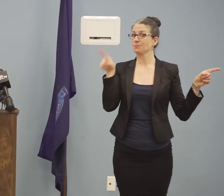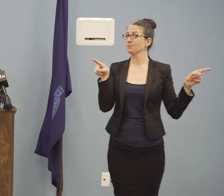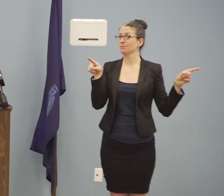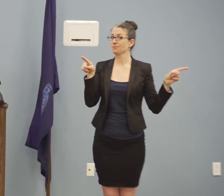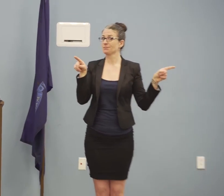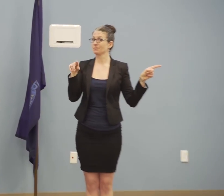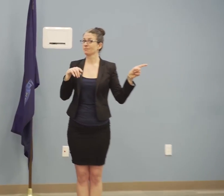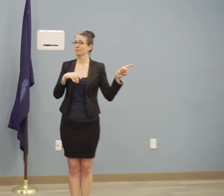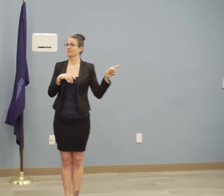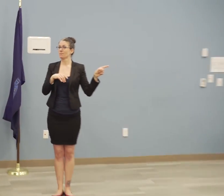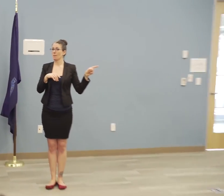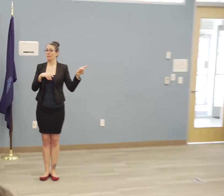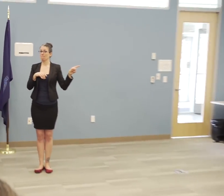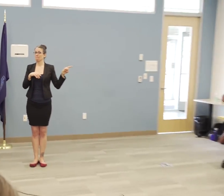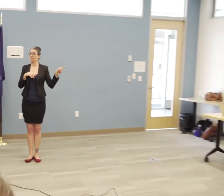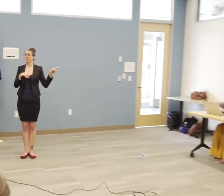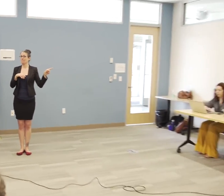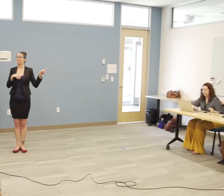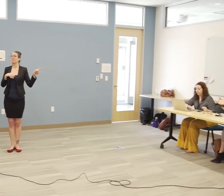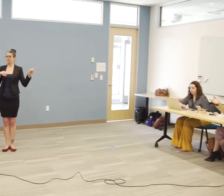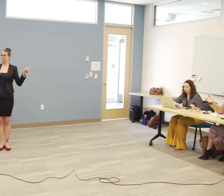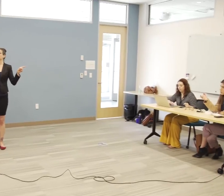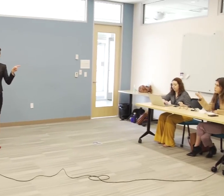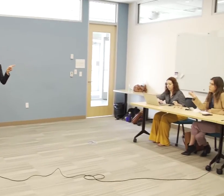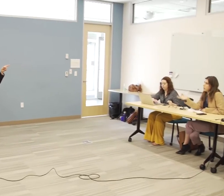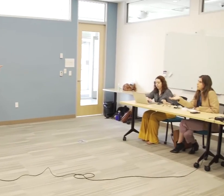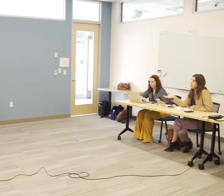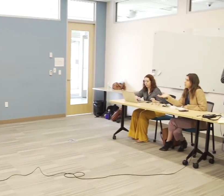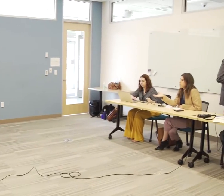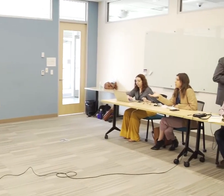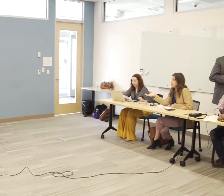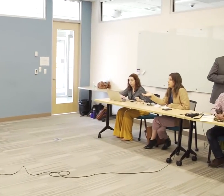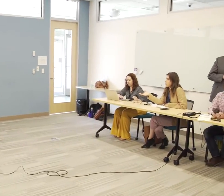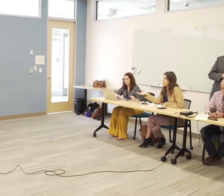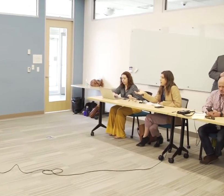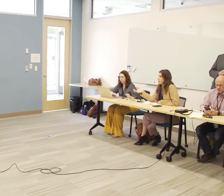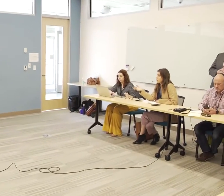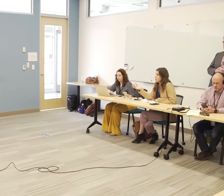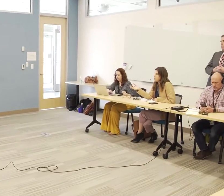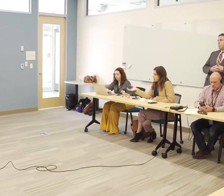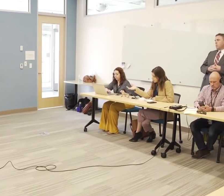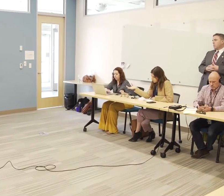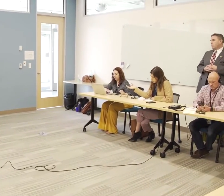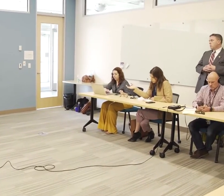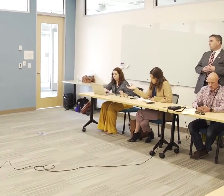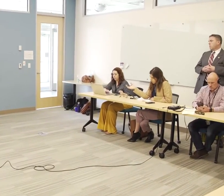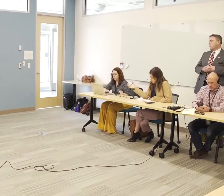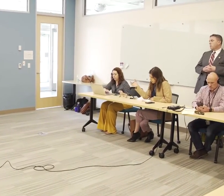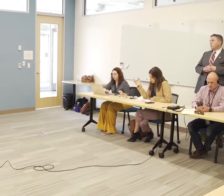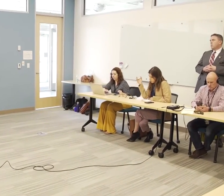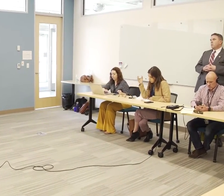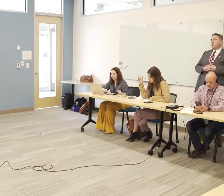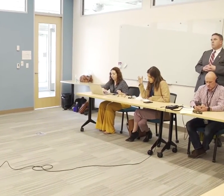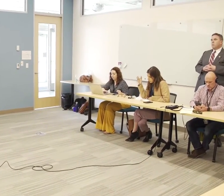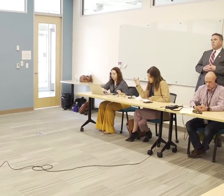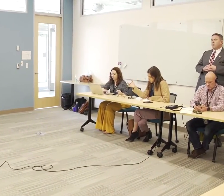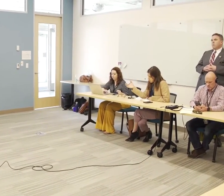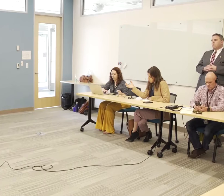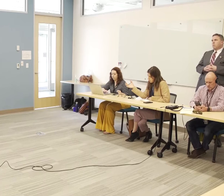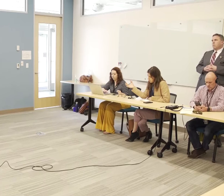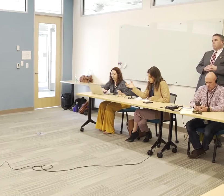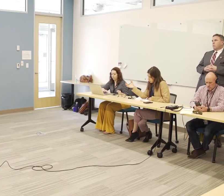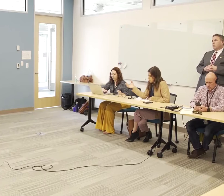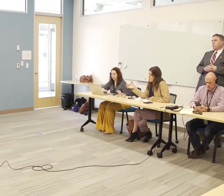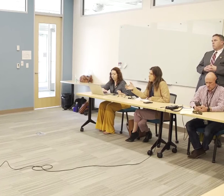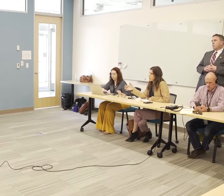Dr. Shaw, the question is that the Governor Moses signed a specific additional money for the CDC to combat coronavirus. I'm curious what you